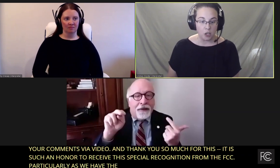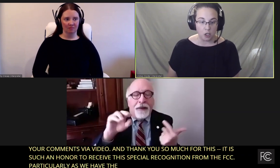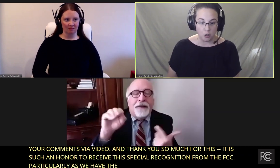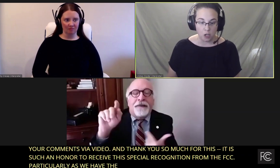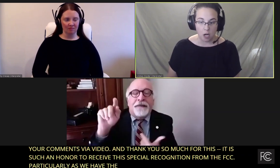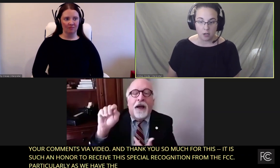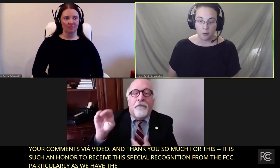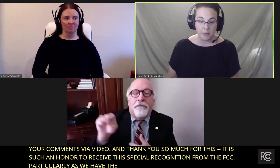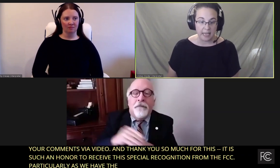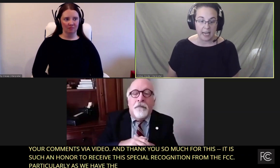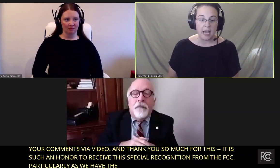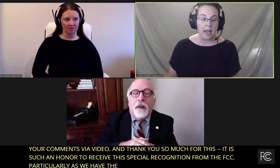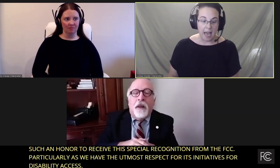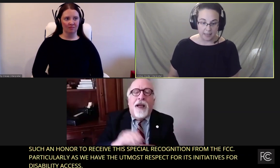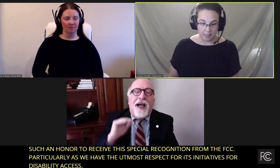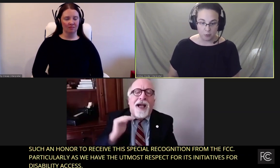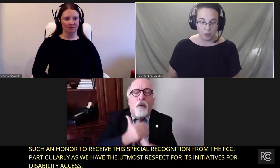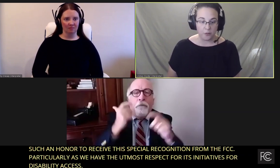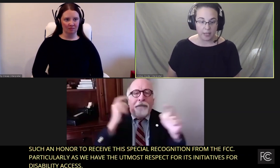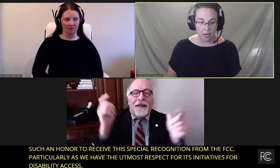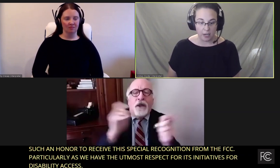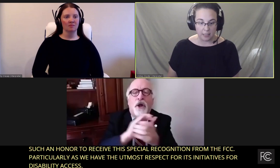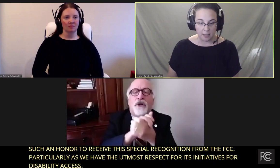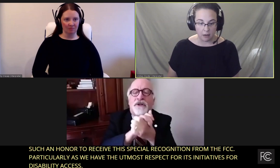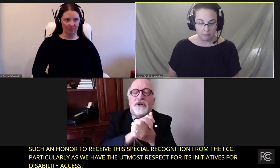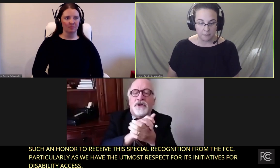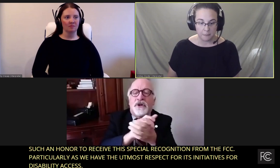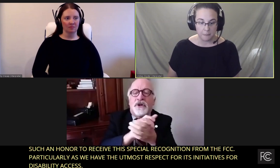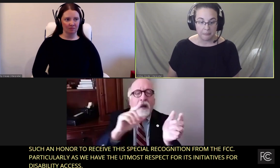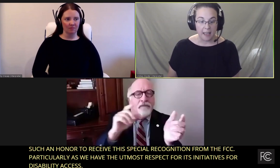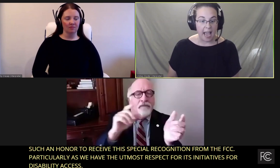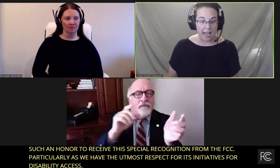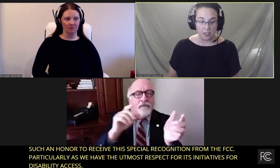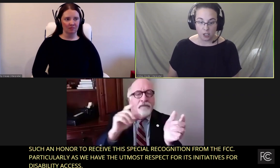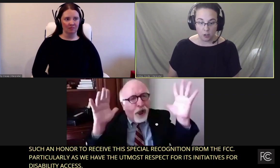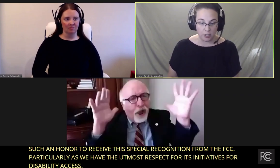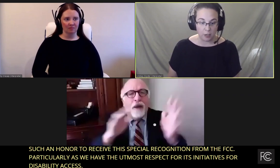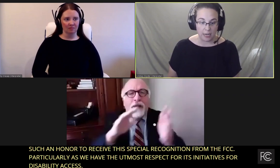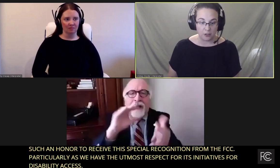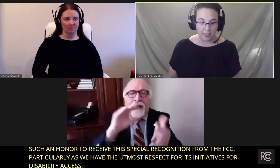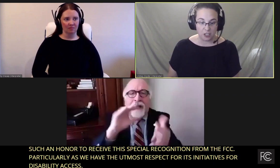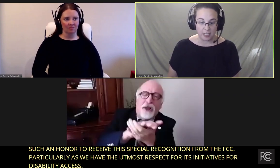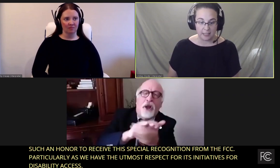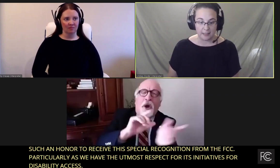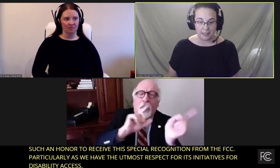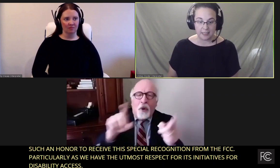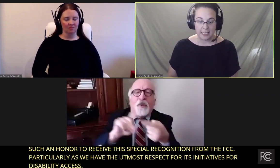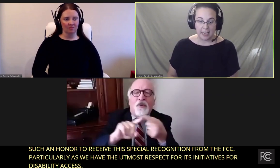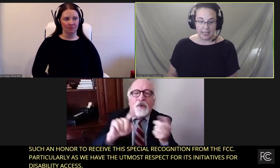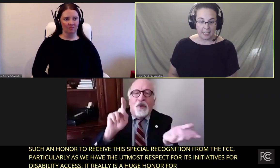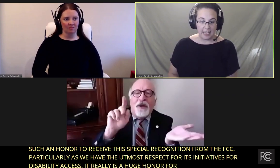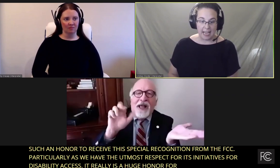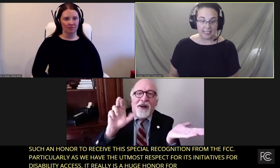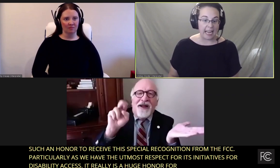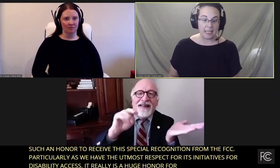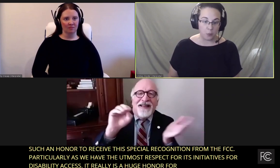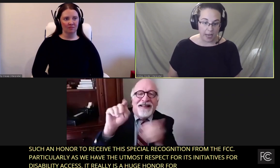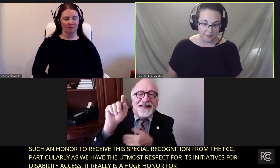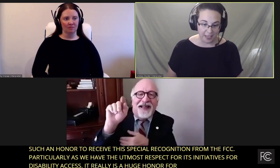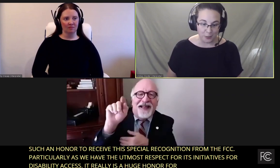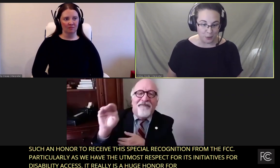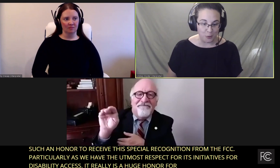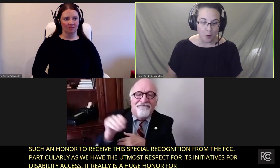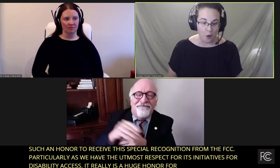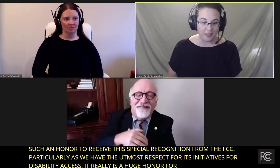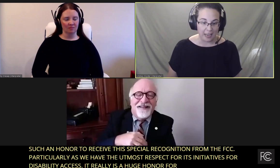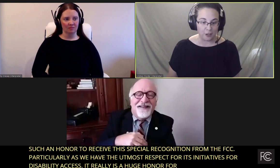a huge honor for me, as I'm sure for Karen and Tom. And a huge congratulations and hands